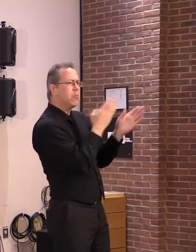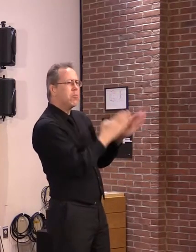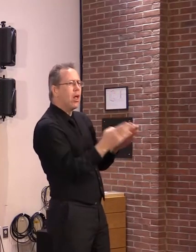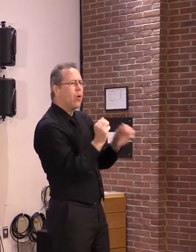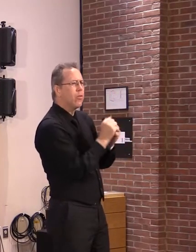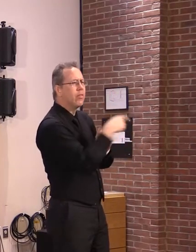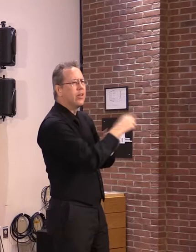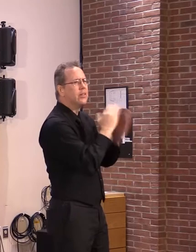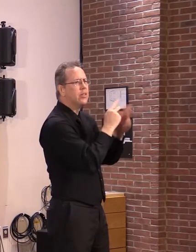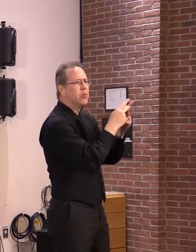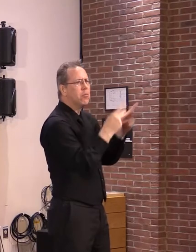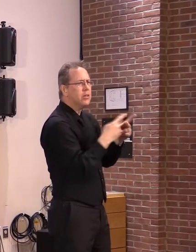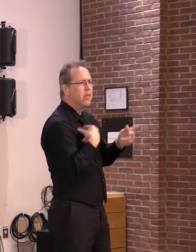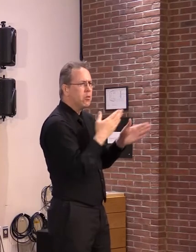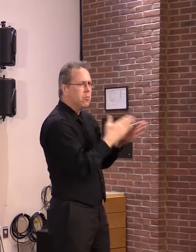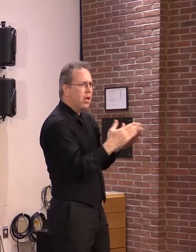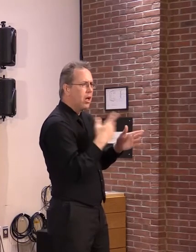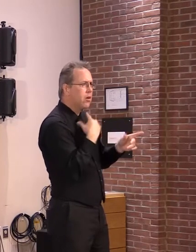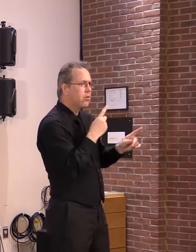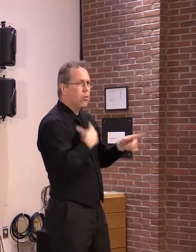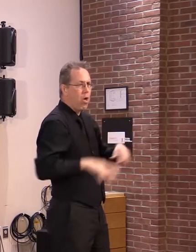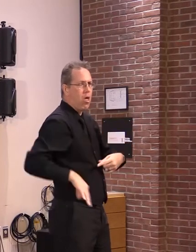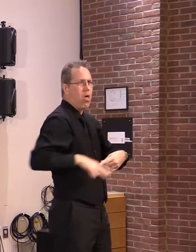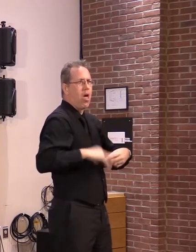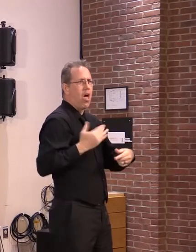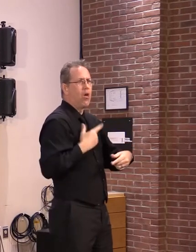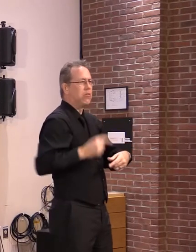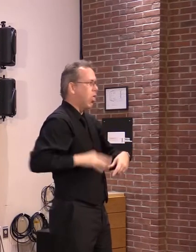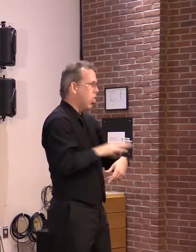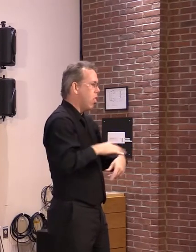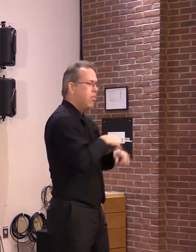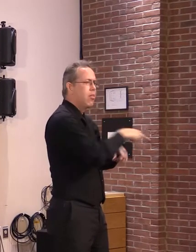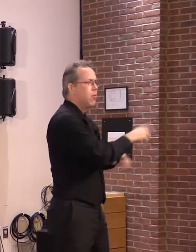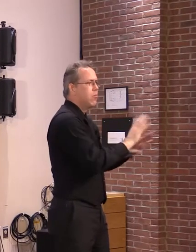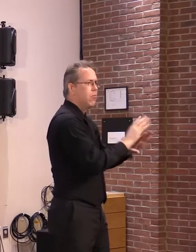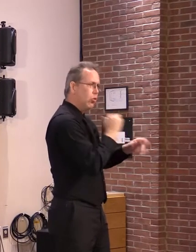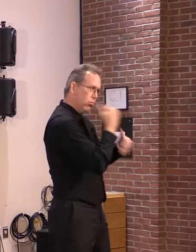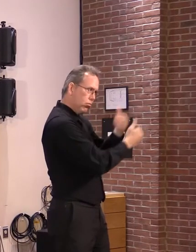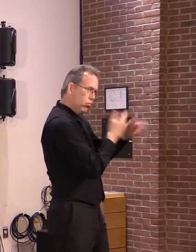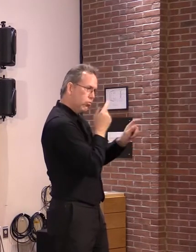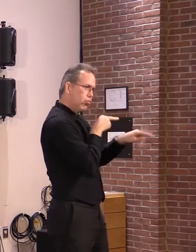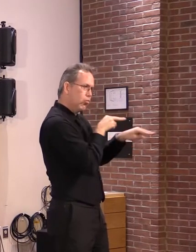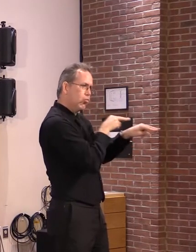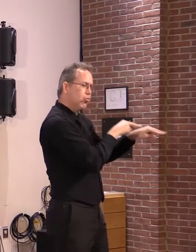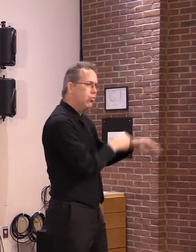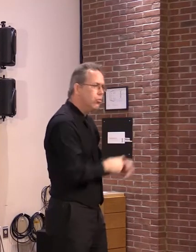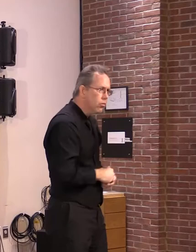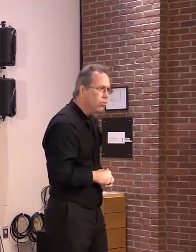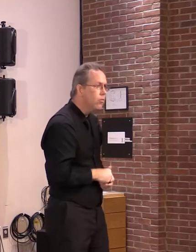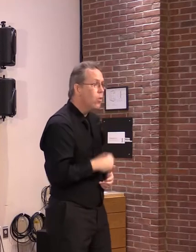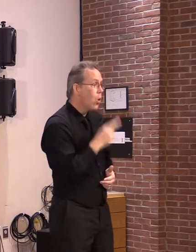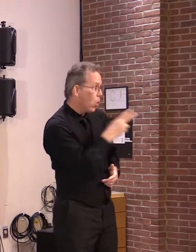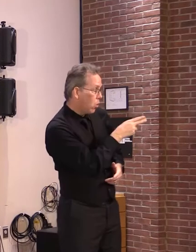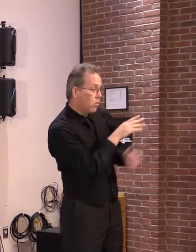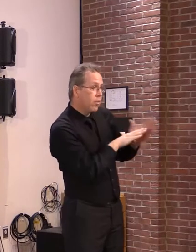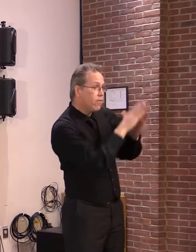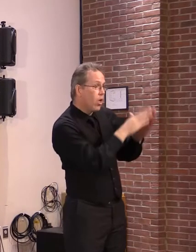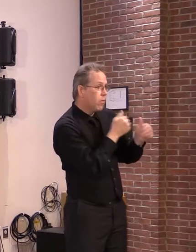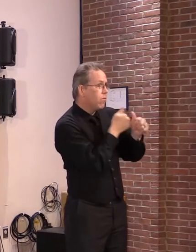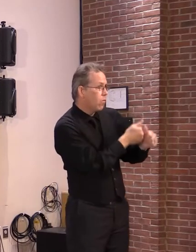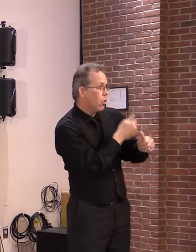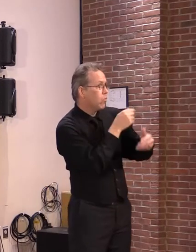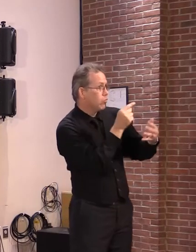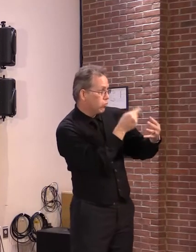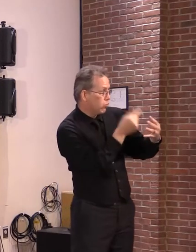to see the full project moving forward. And I'm hopeful that the developers going to be able to deliver that. But they need to take they need they need to make progress real